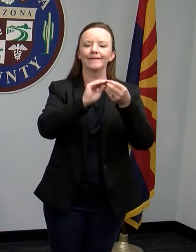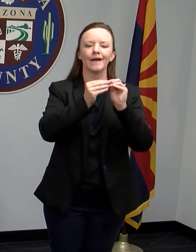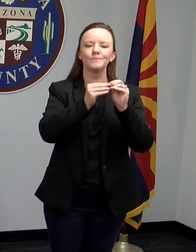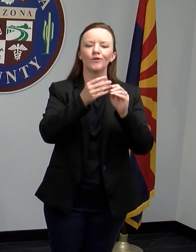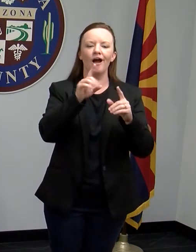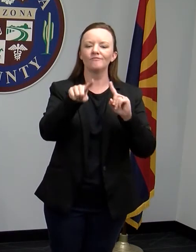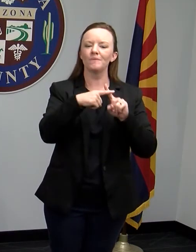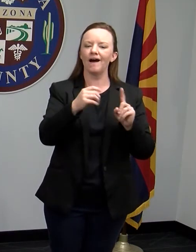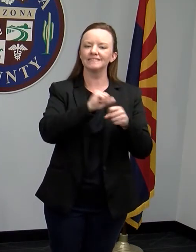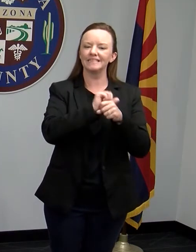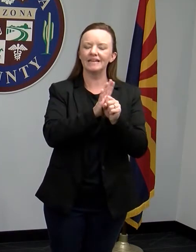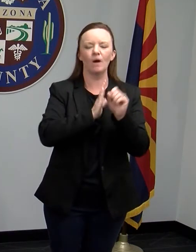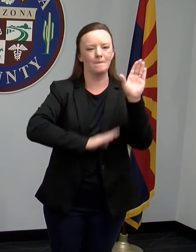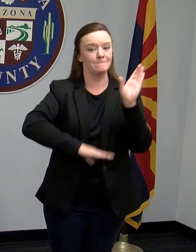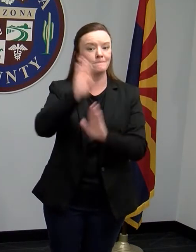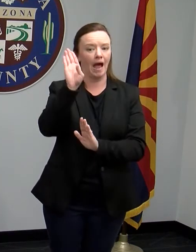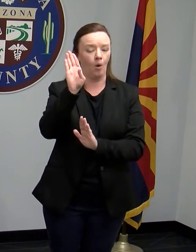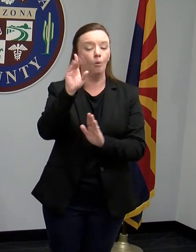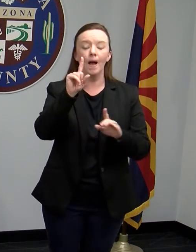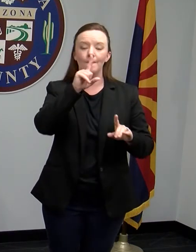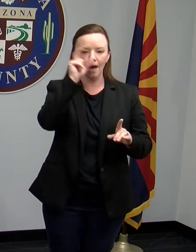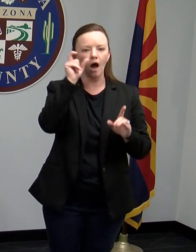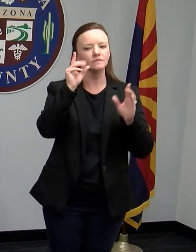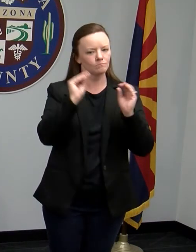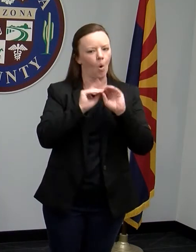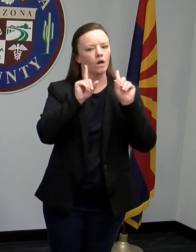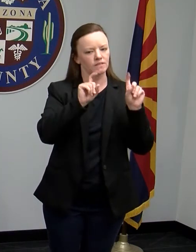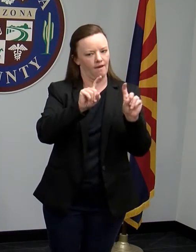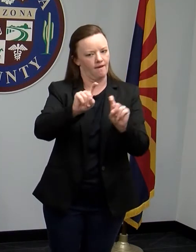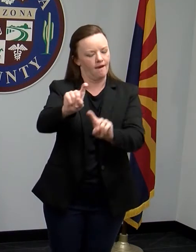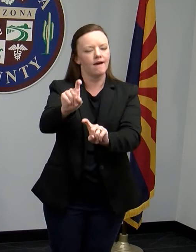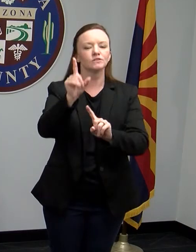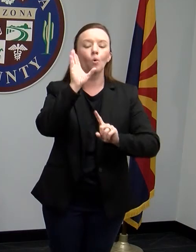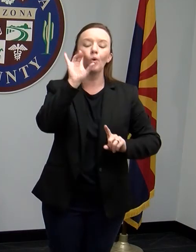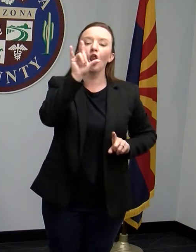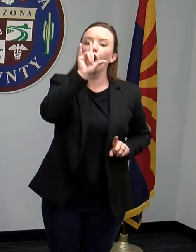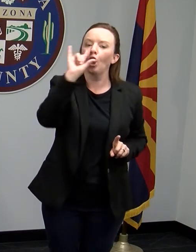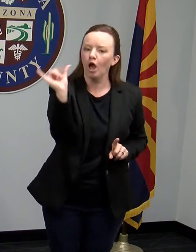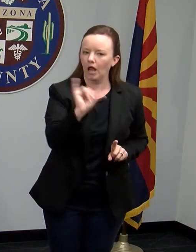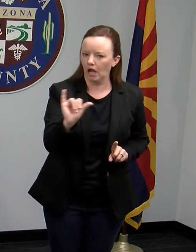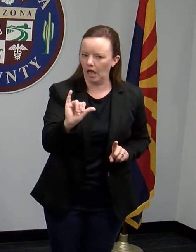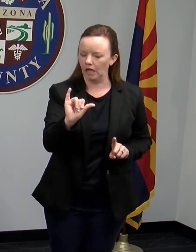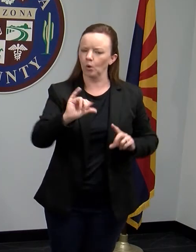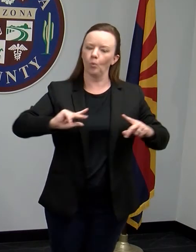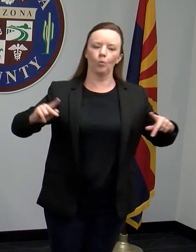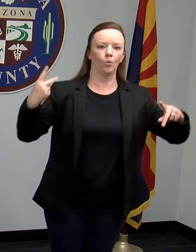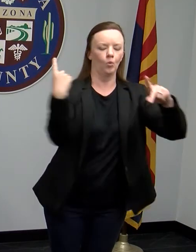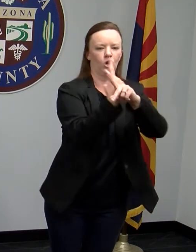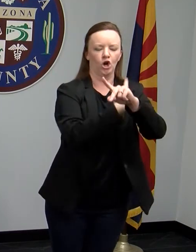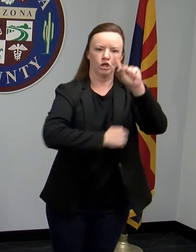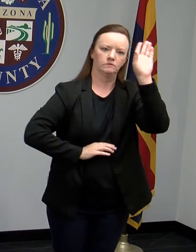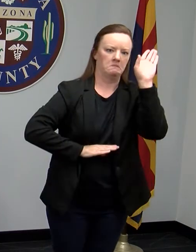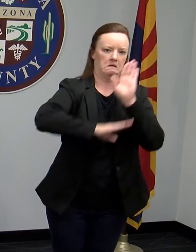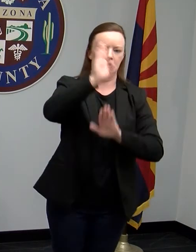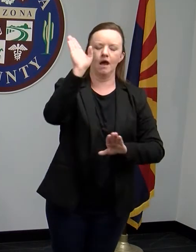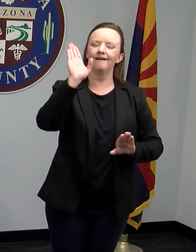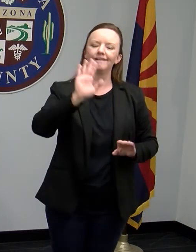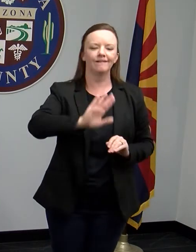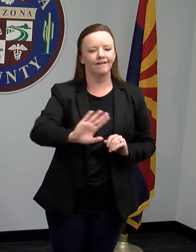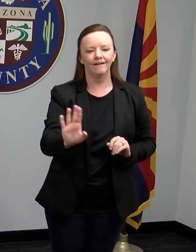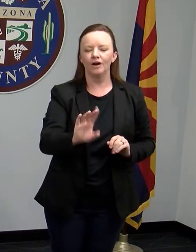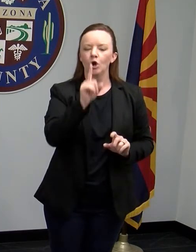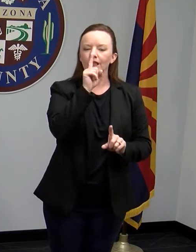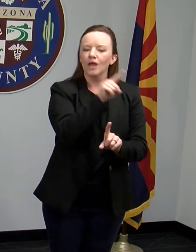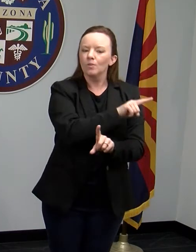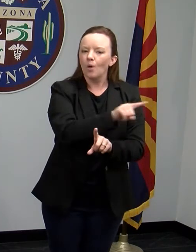cases just because there's a lot more testing being done. And it will make it look like the number of cases is increasing when really